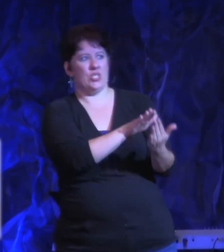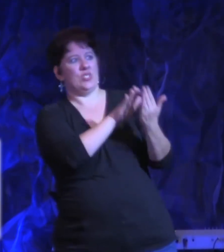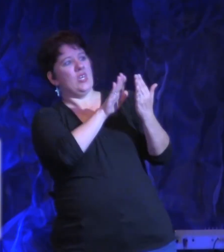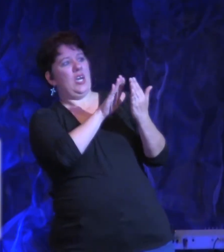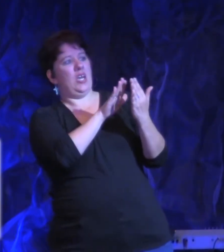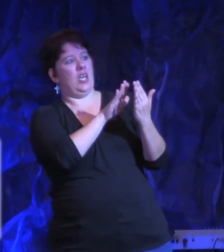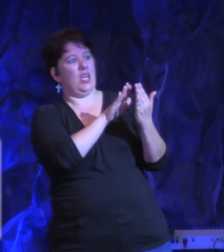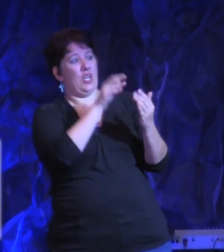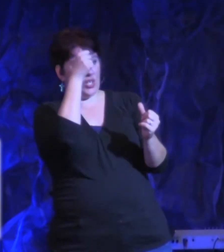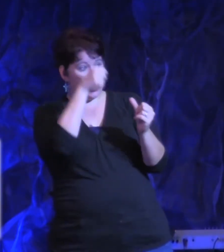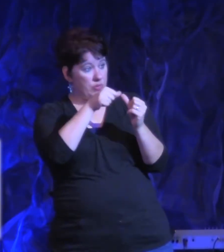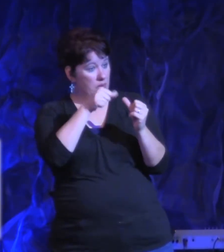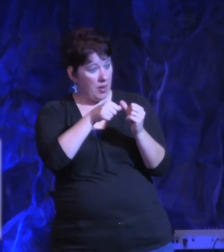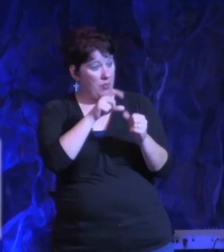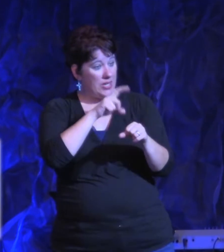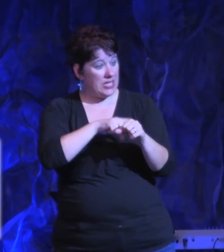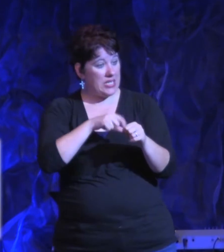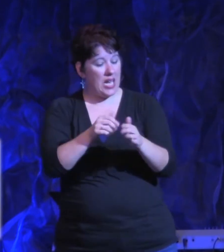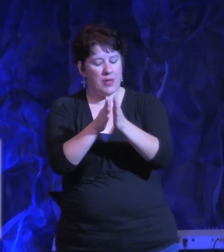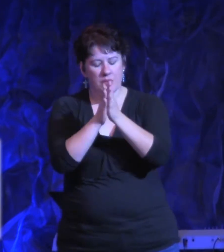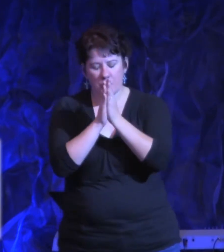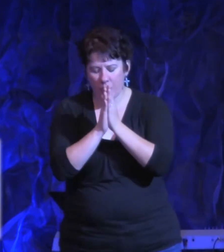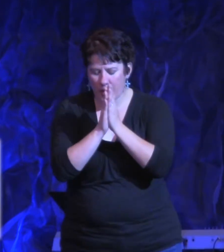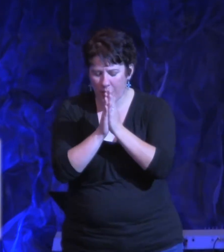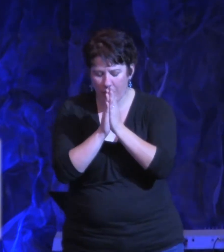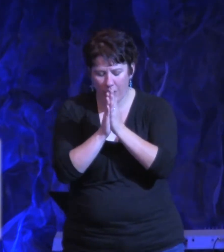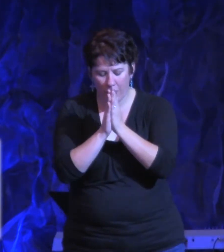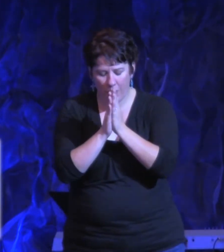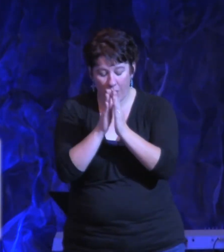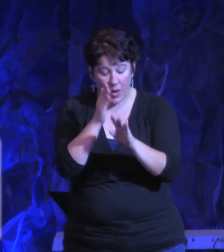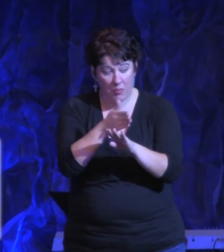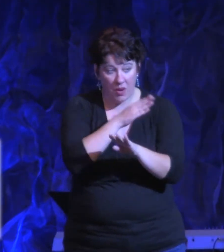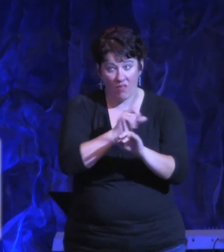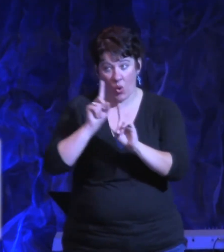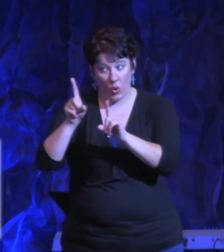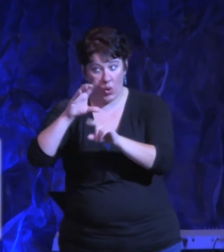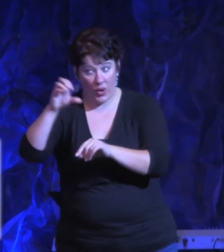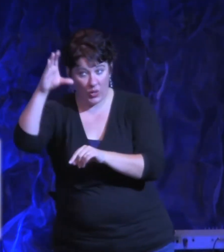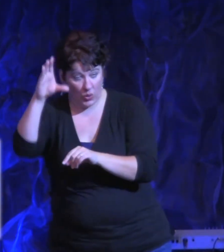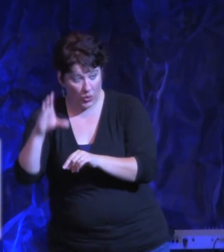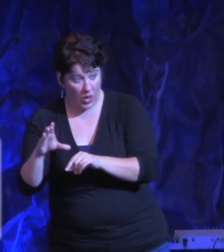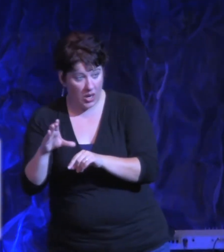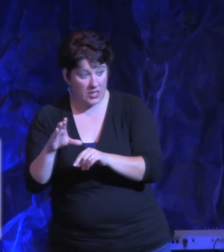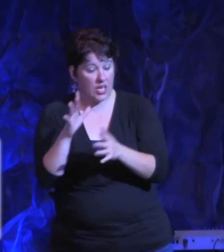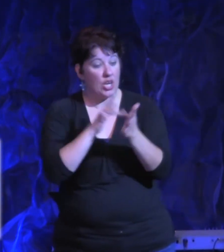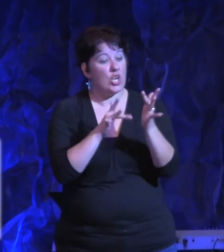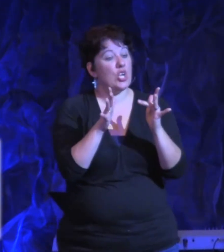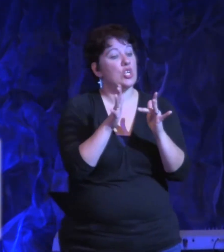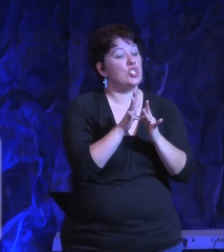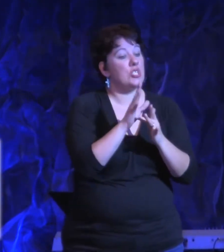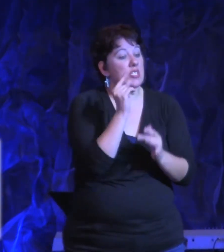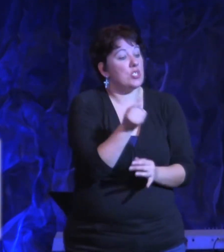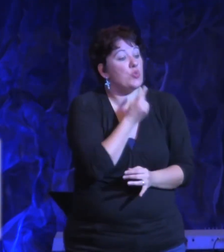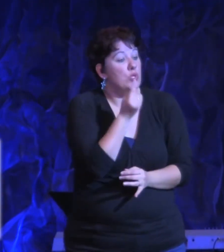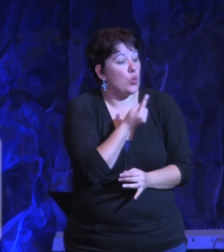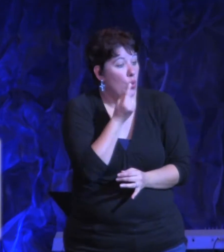facing the cross and He was having to go and hang on a cross and take the sins of the world, He didn't want to do